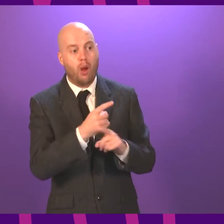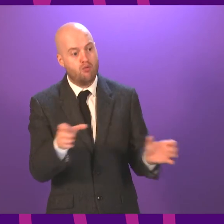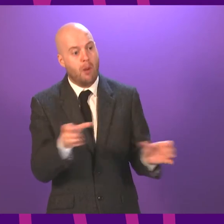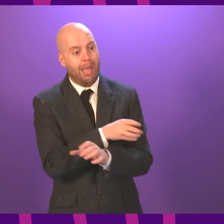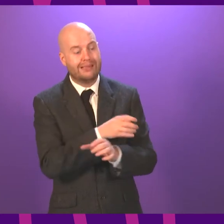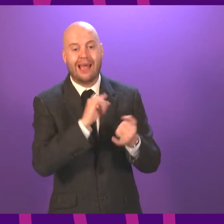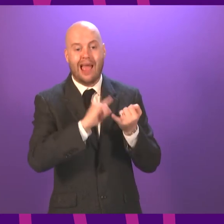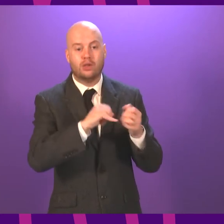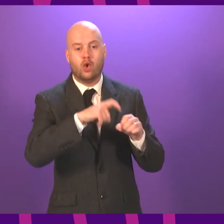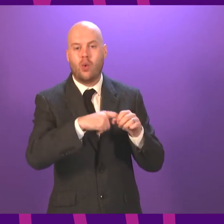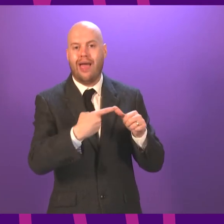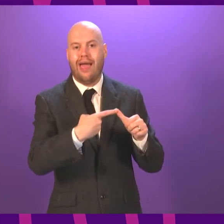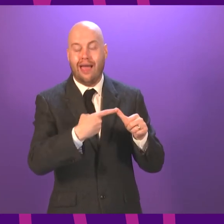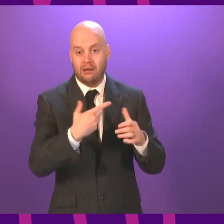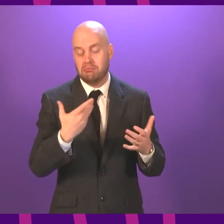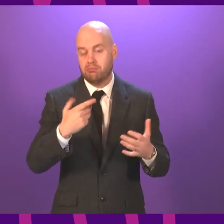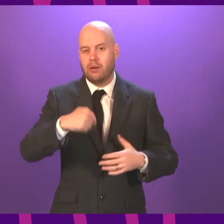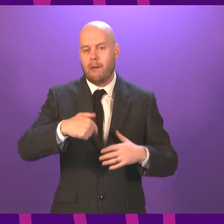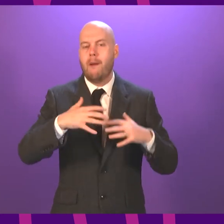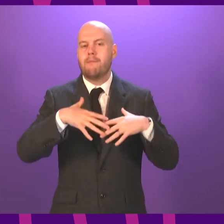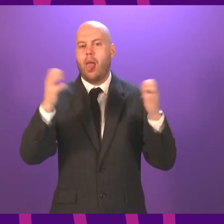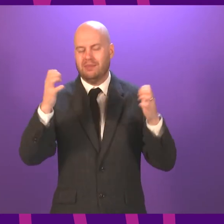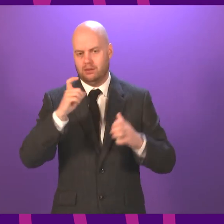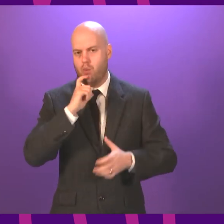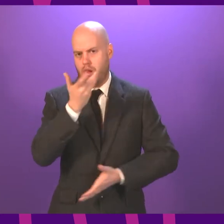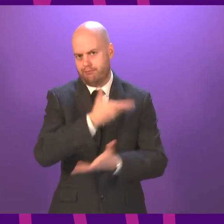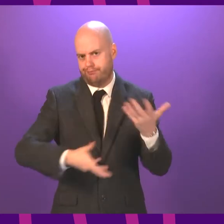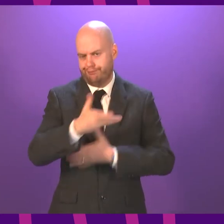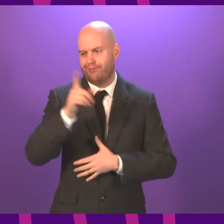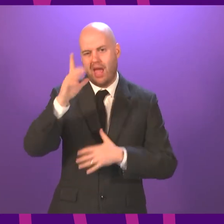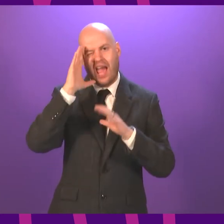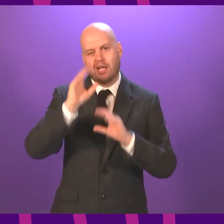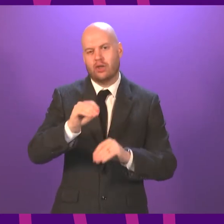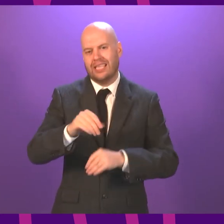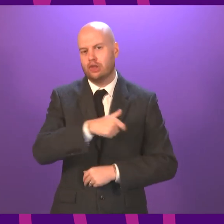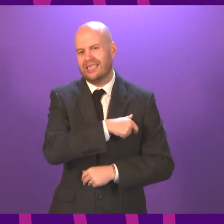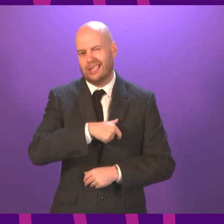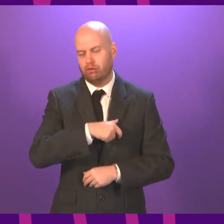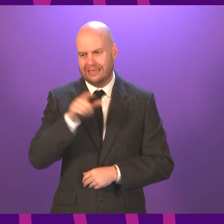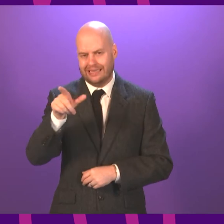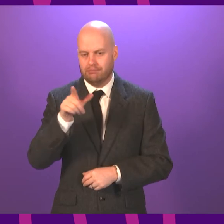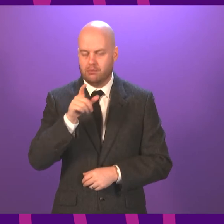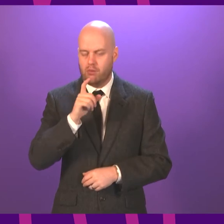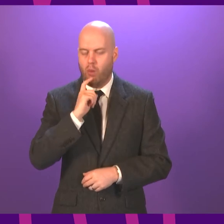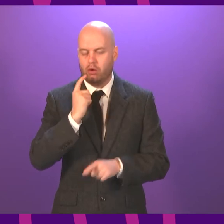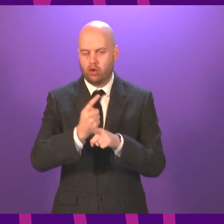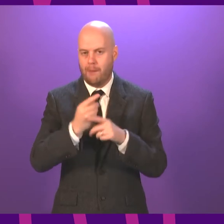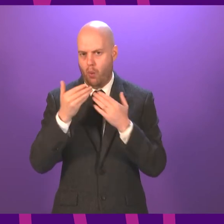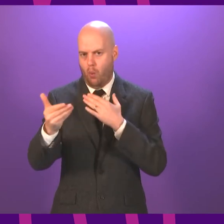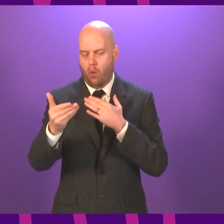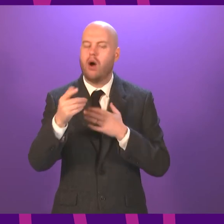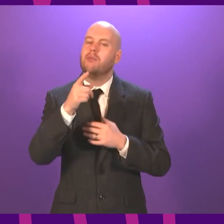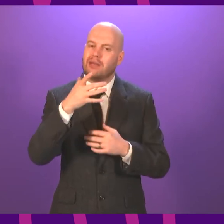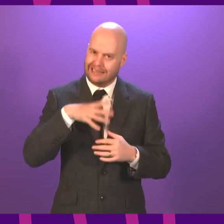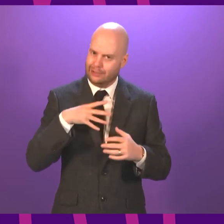parliament will debate these issues this afternoon. The education secretary will say more about all of that when that debate happens later